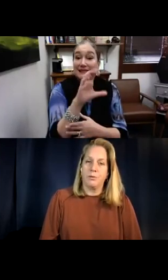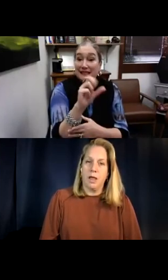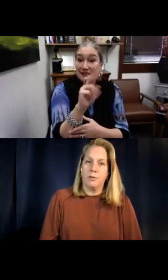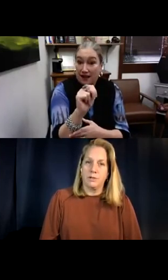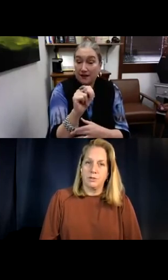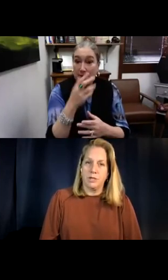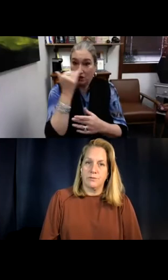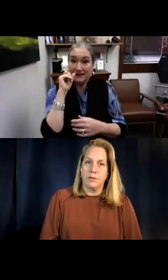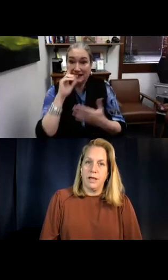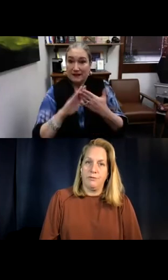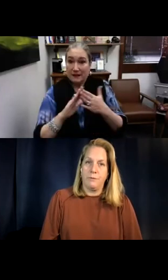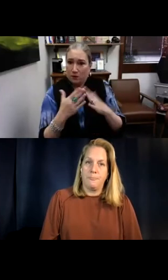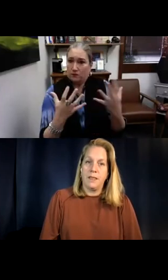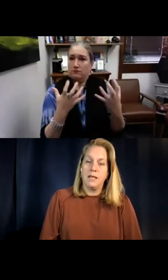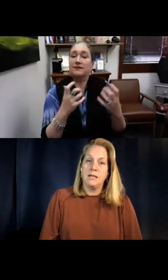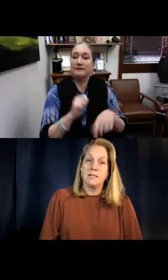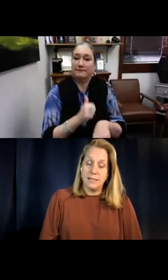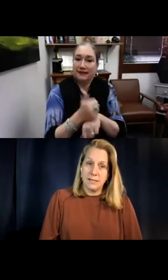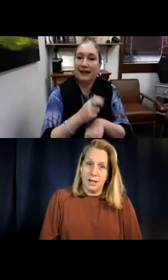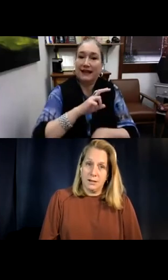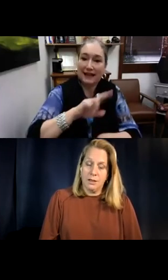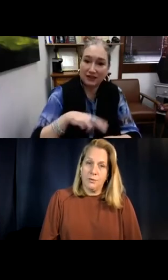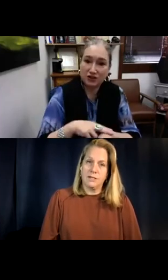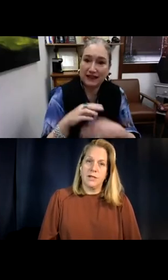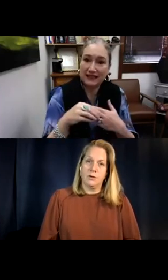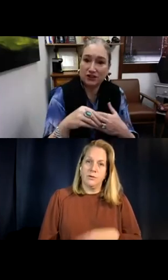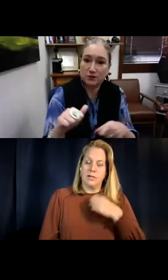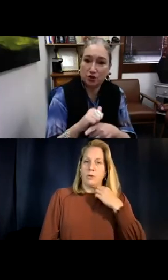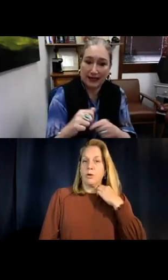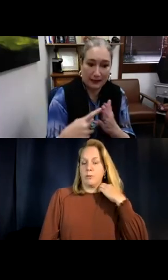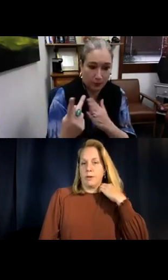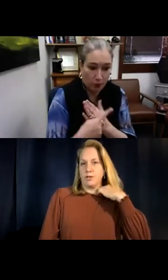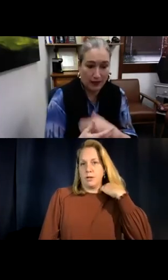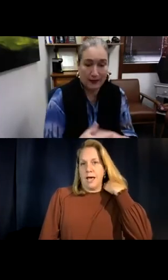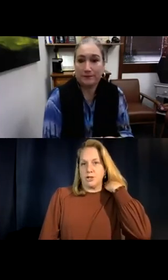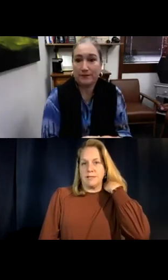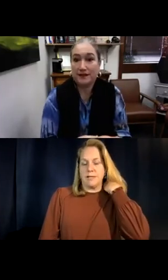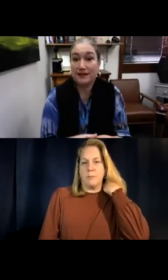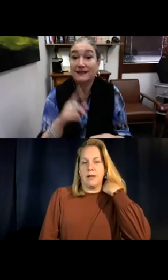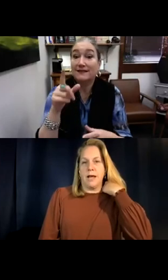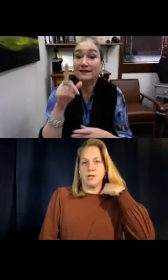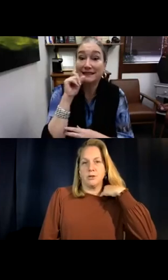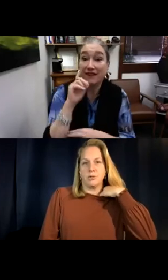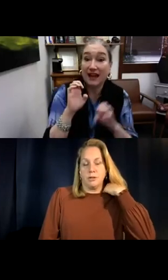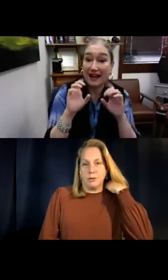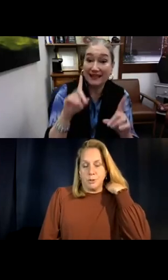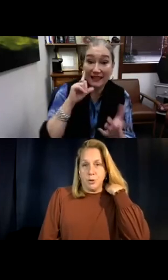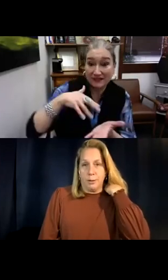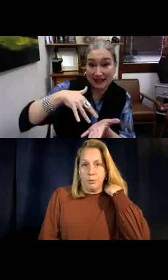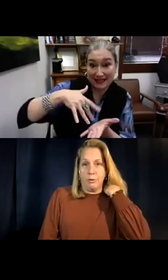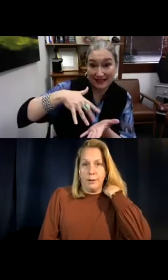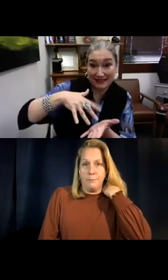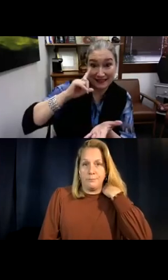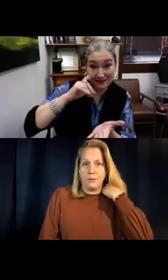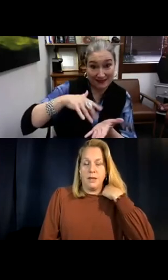and through California Association for the Deaf. CSUN, California State University Northridge, actually set up a national leadership